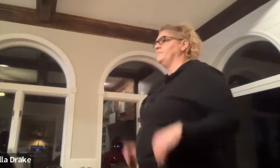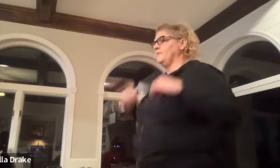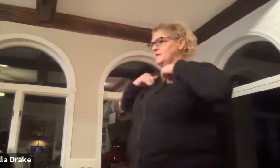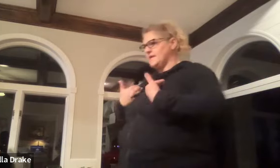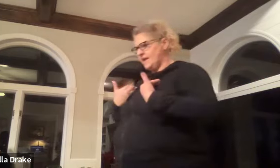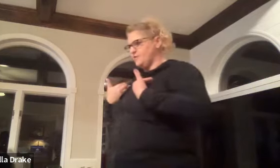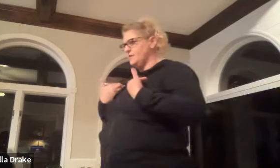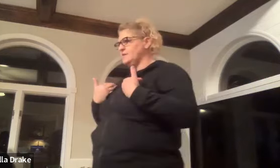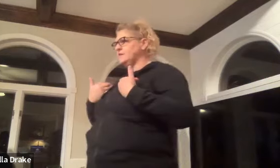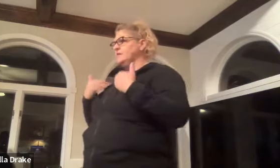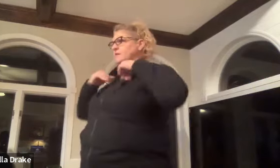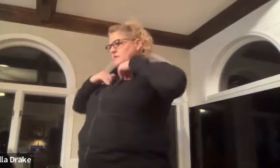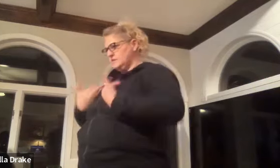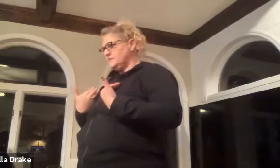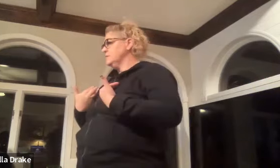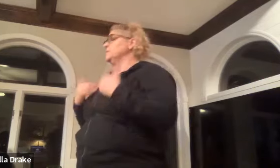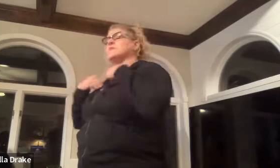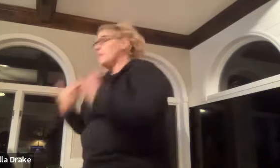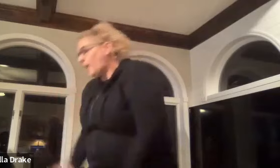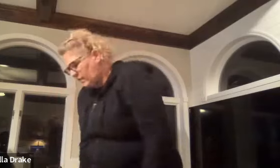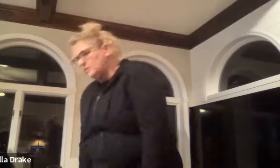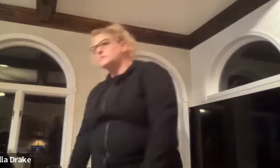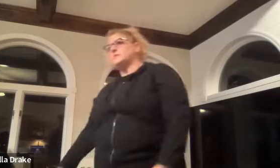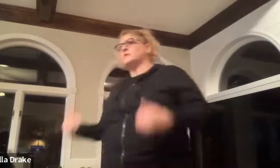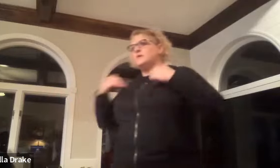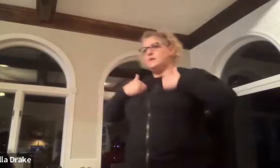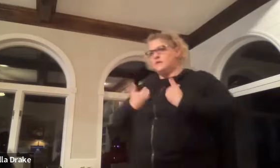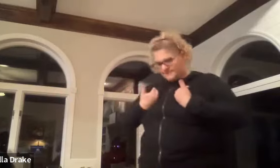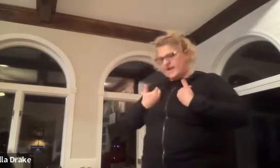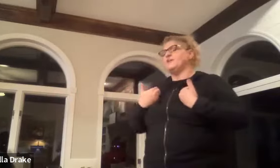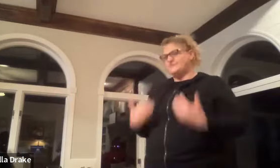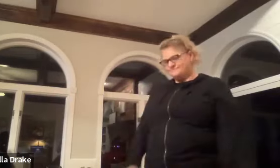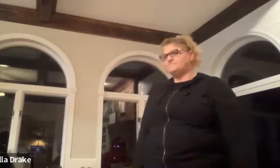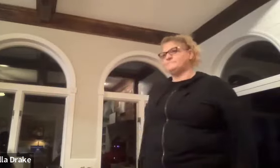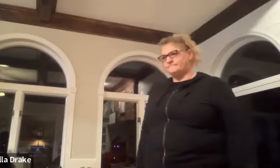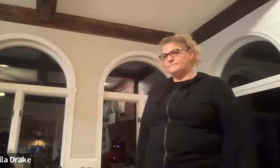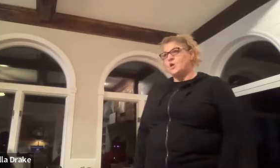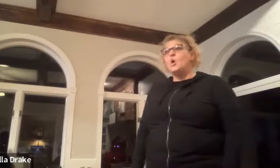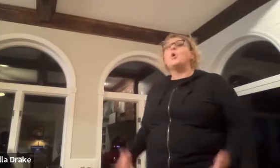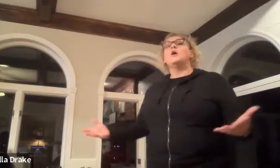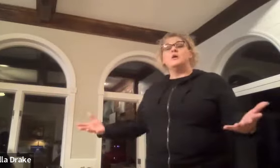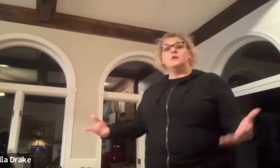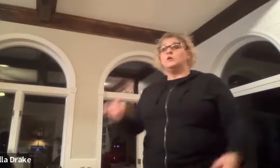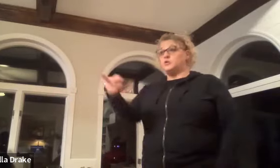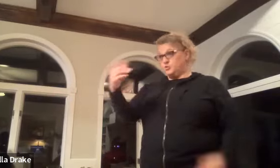tired so it's a short that's not like it's not like just i'm tired i'm what about are you tired you